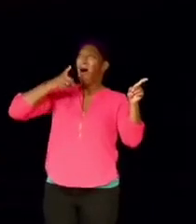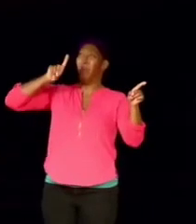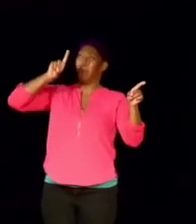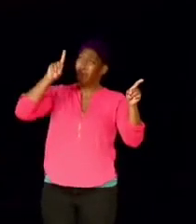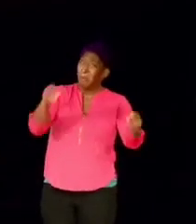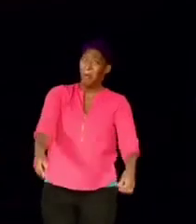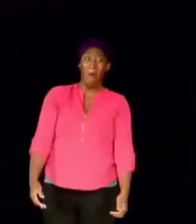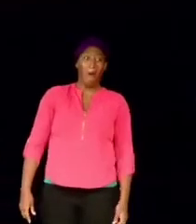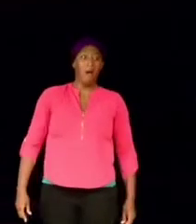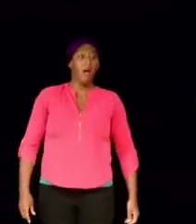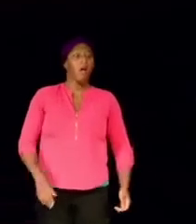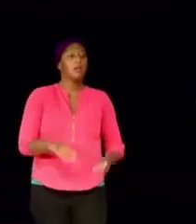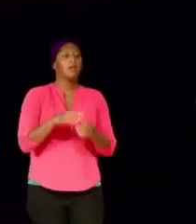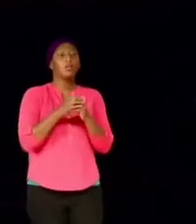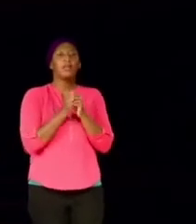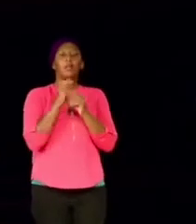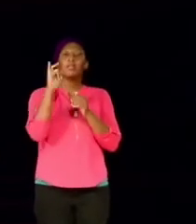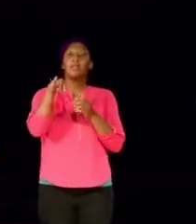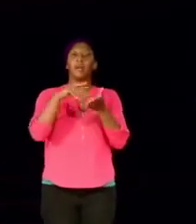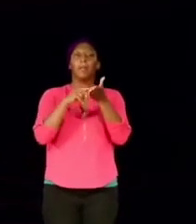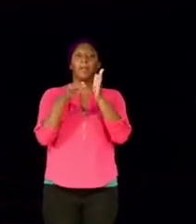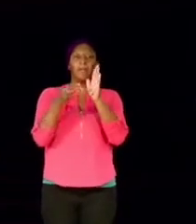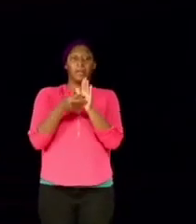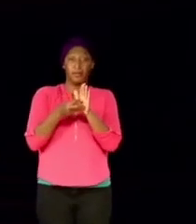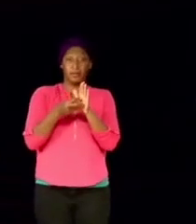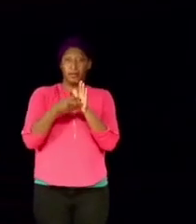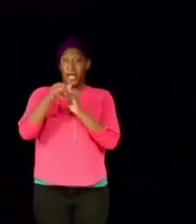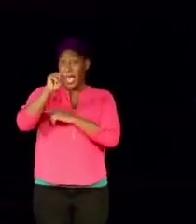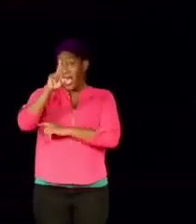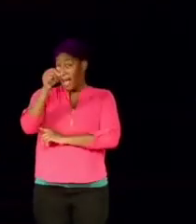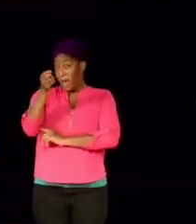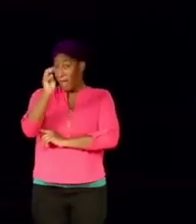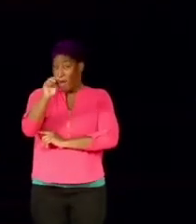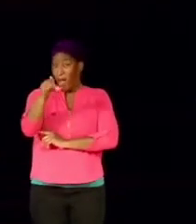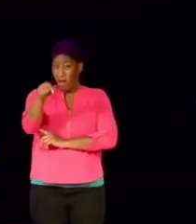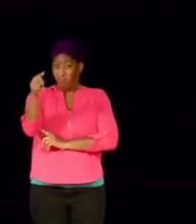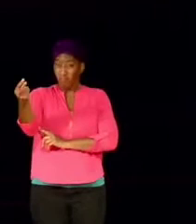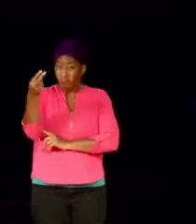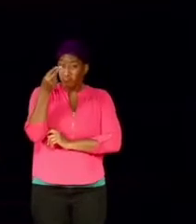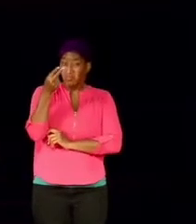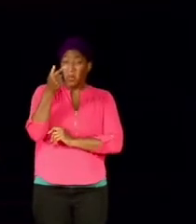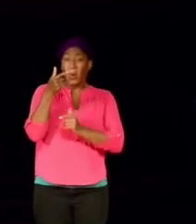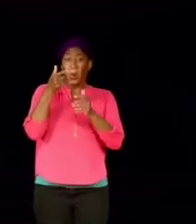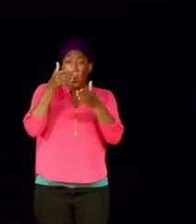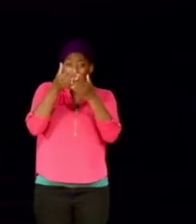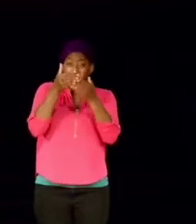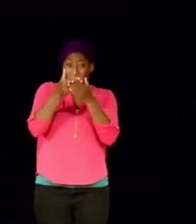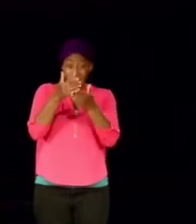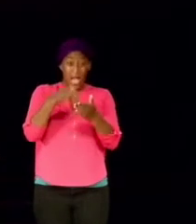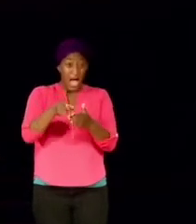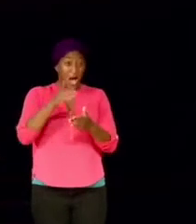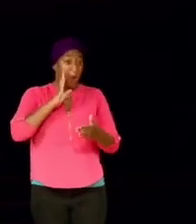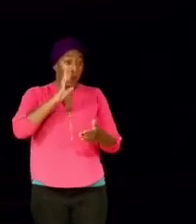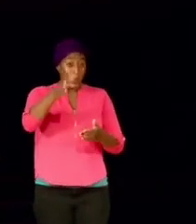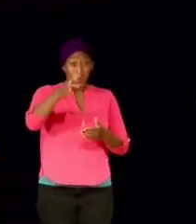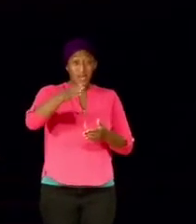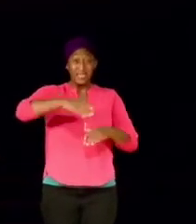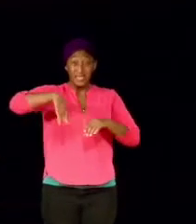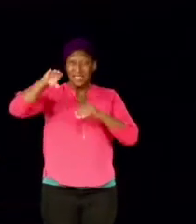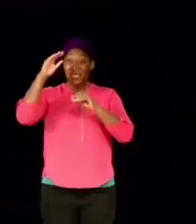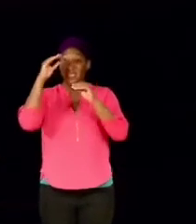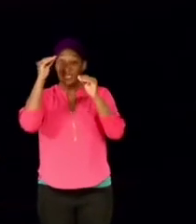This means if Abraham, watch me closely here. Let me teach you before I preach you. I'll call that preaching.